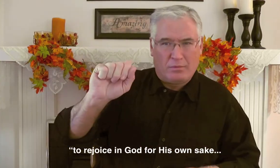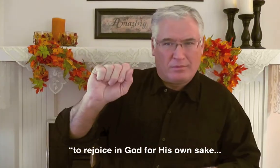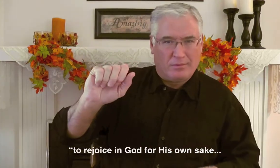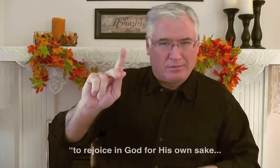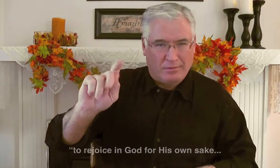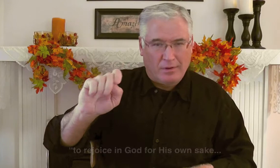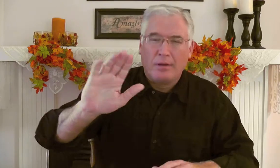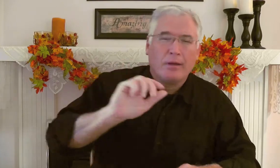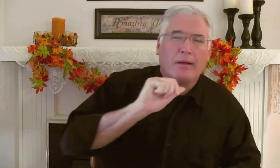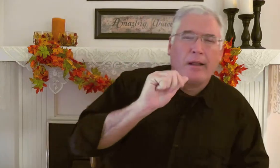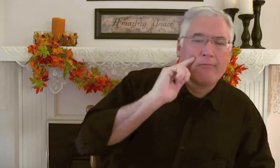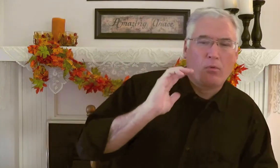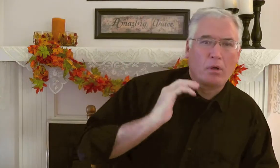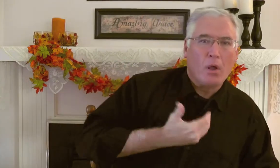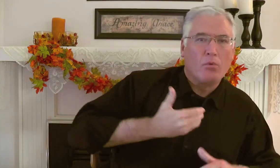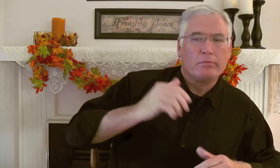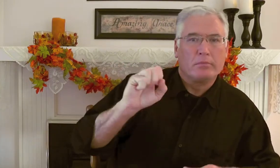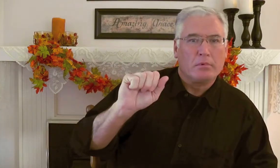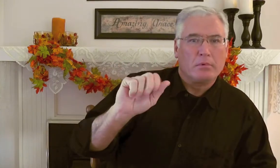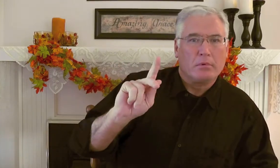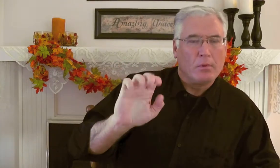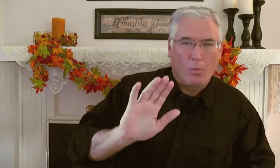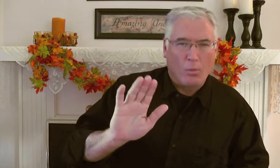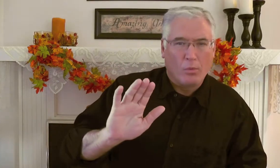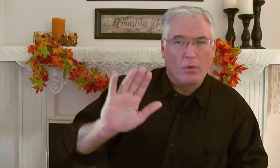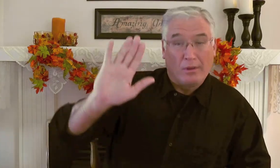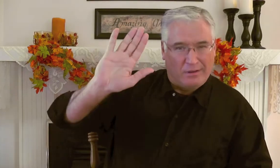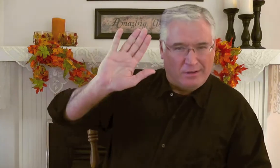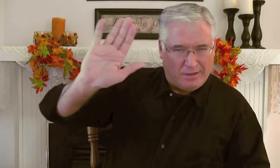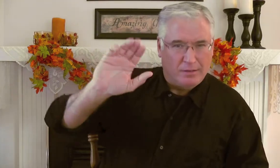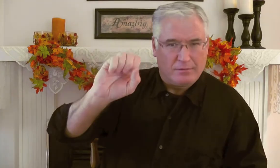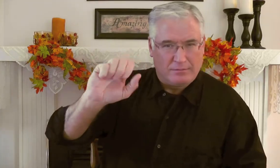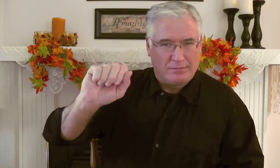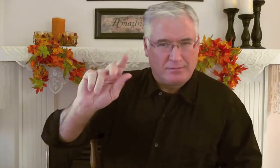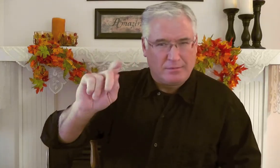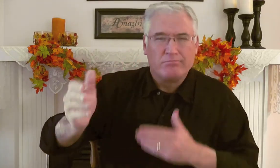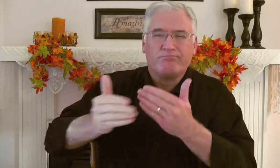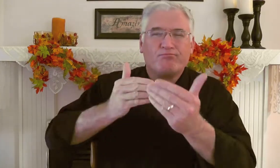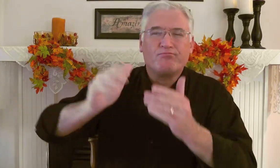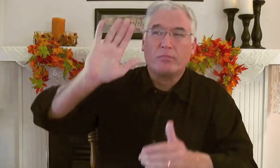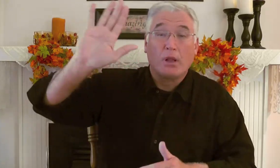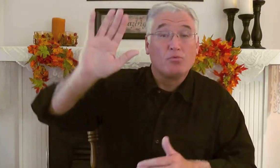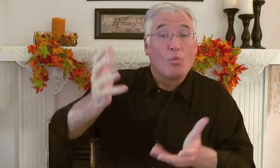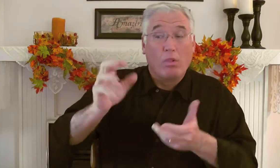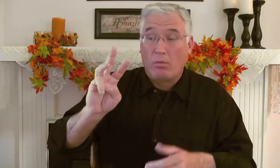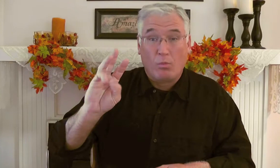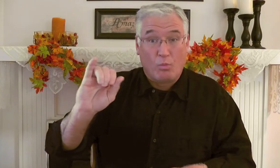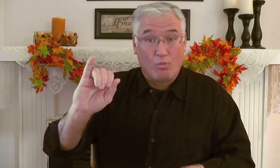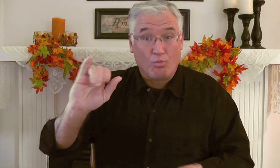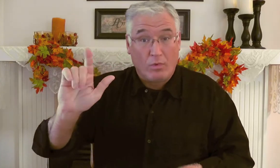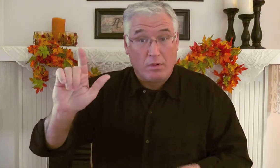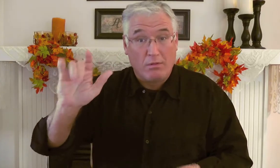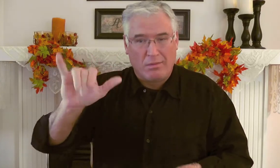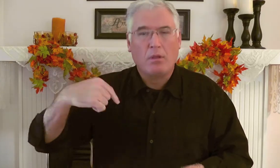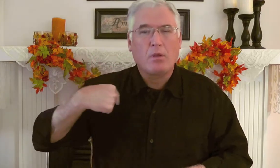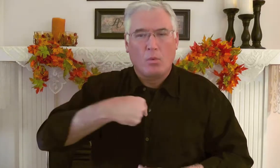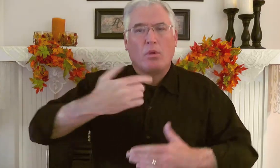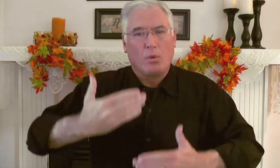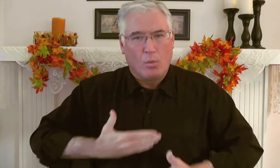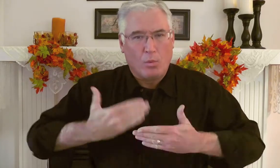God for his own sake, not for our sake, no, but for his own sake. For his will,